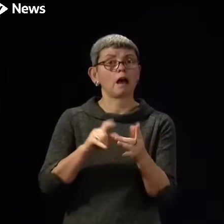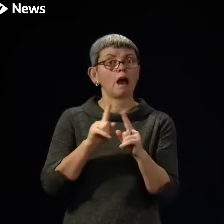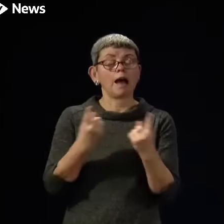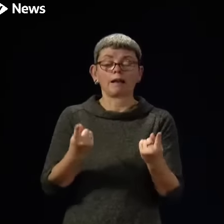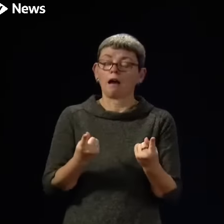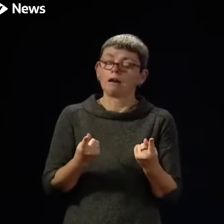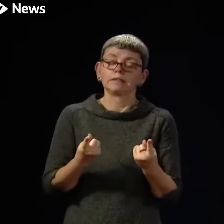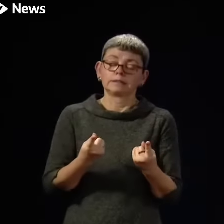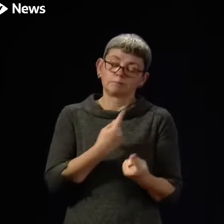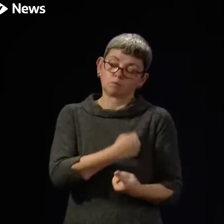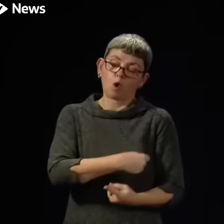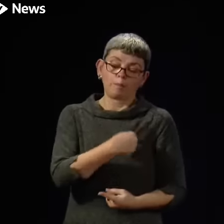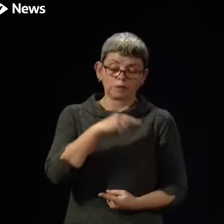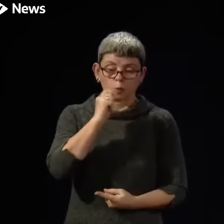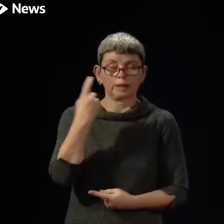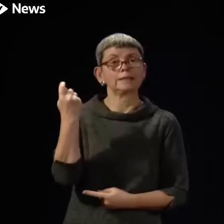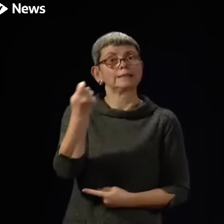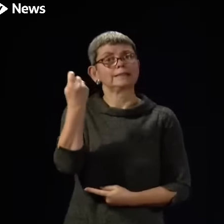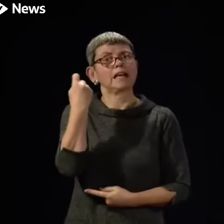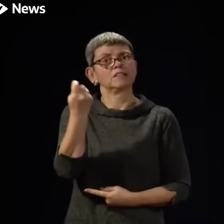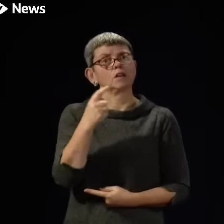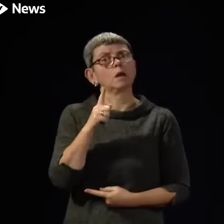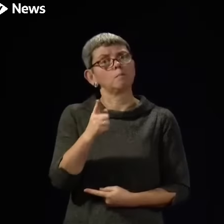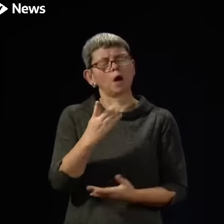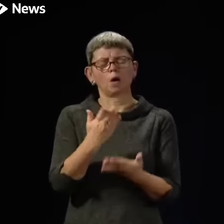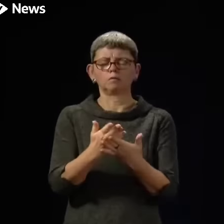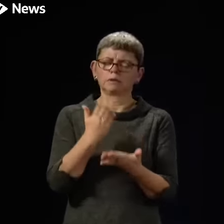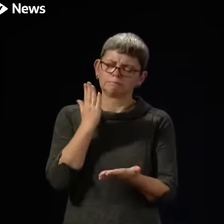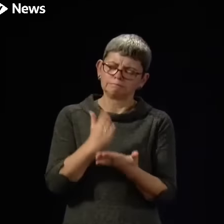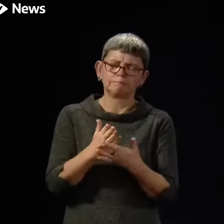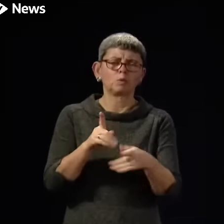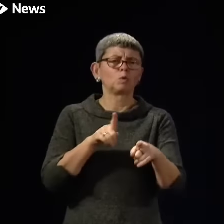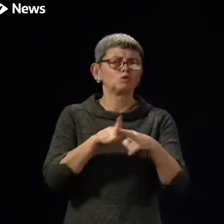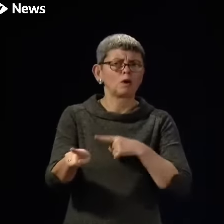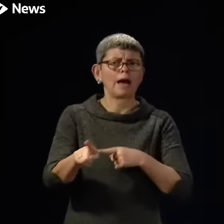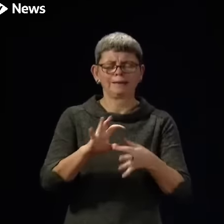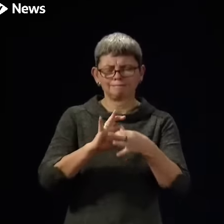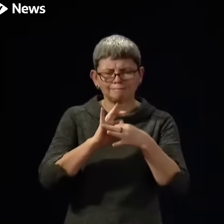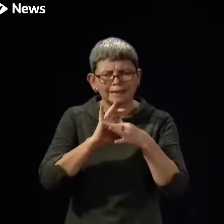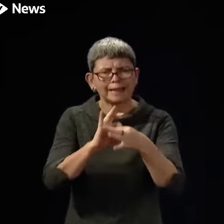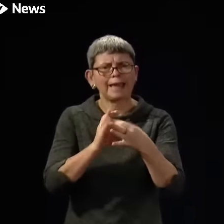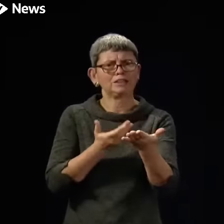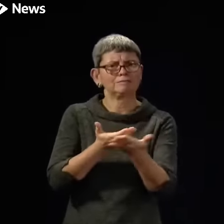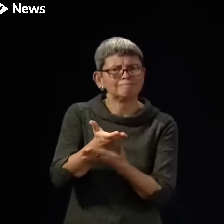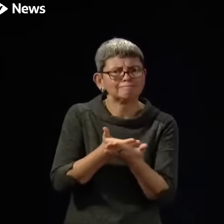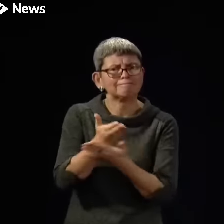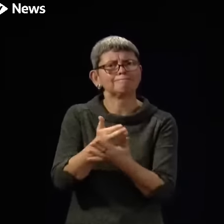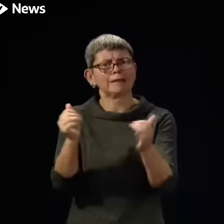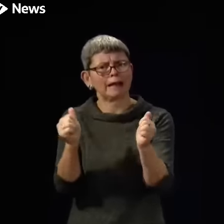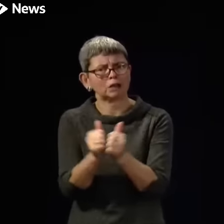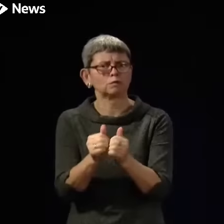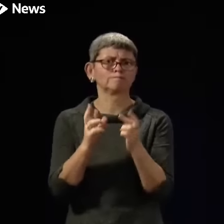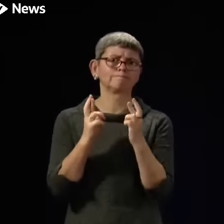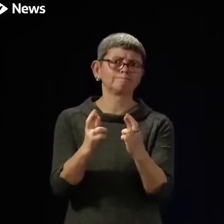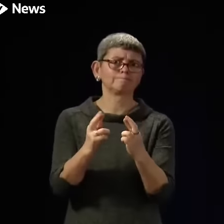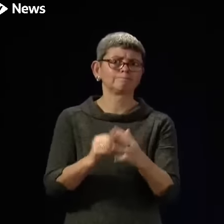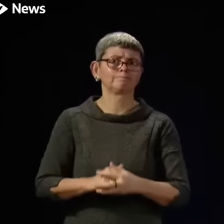succeed there, but it will not be for the want of effort and engagement and doing everything we possibly can.